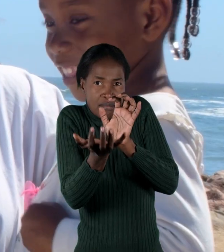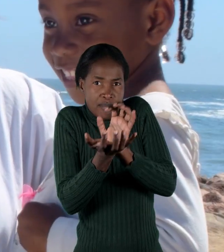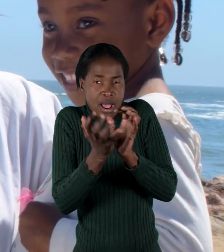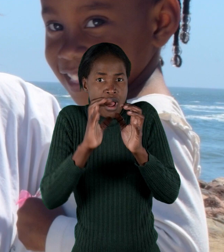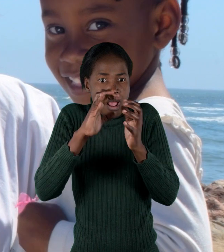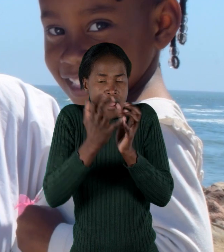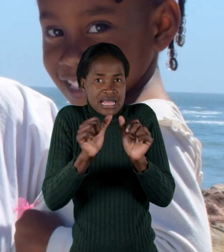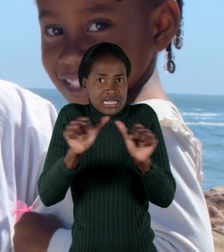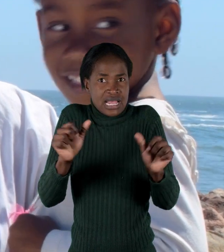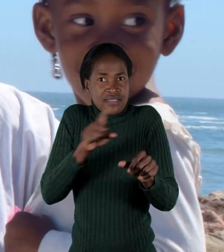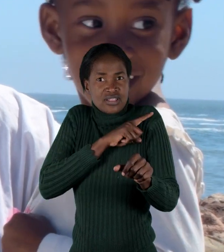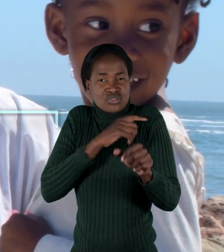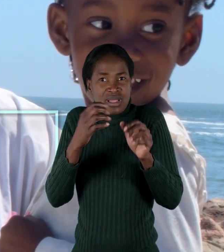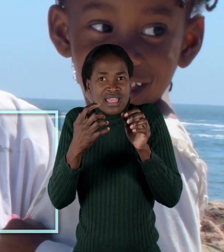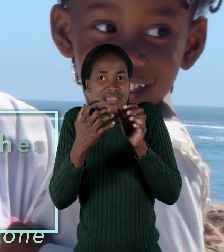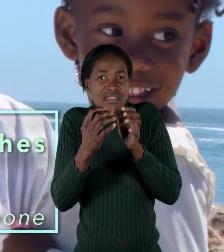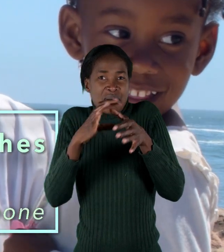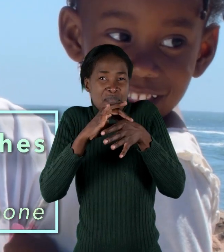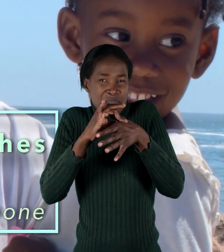chondrichthians are known as cartilaginous fishes.